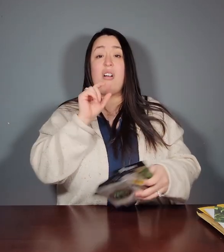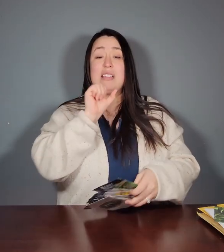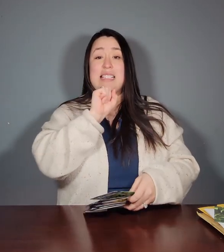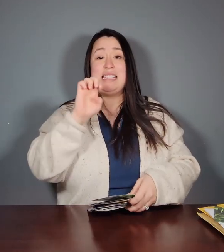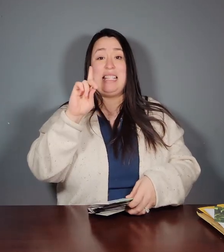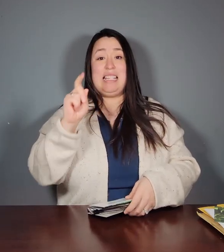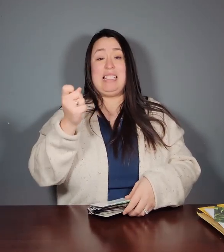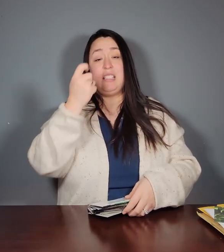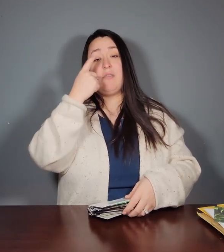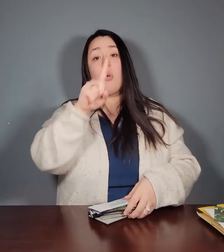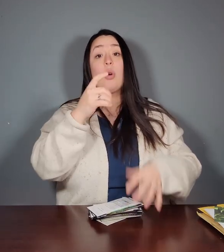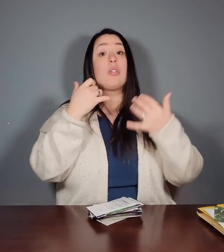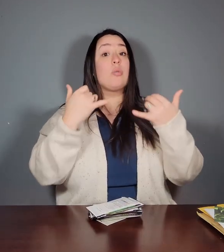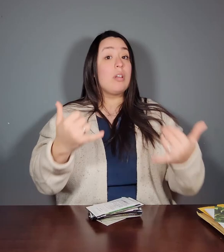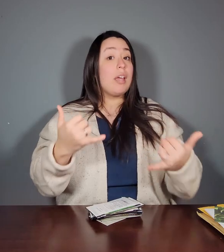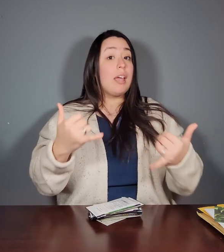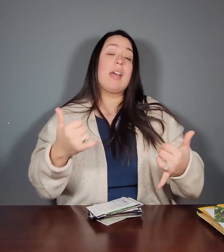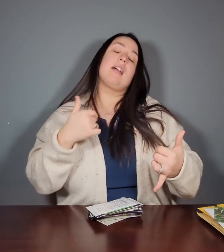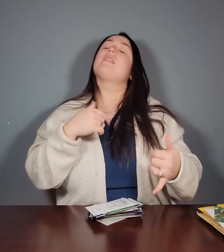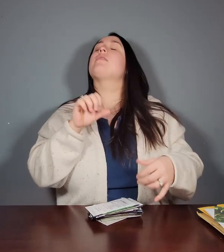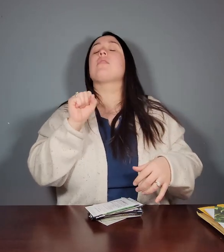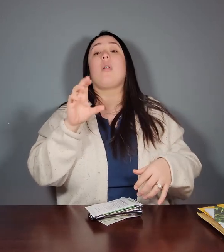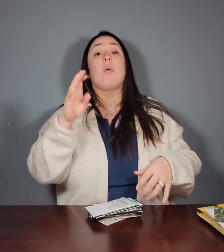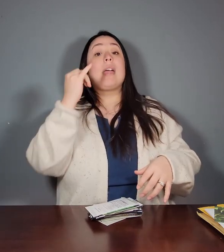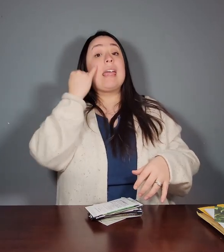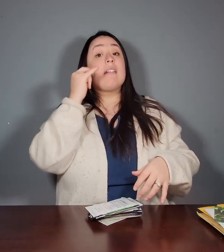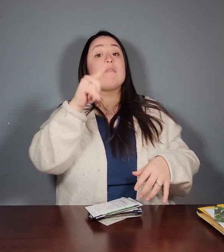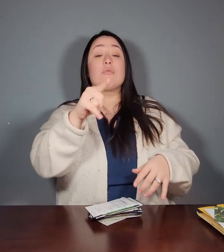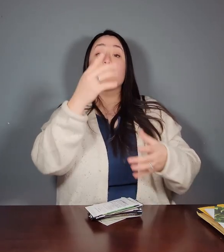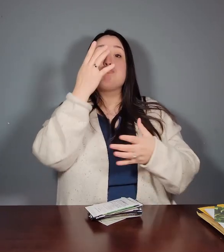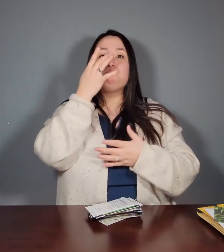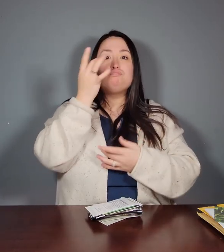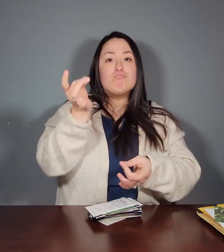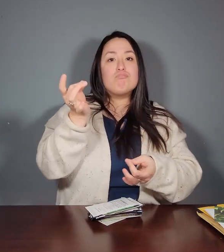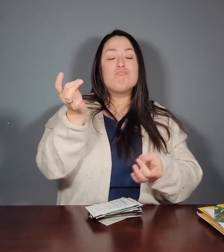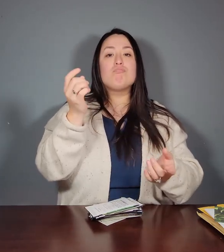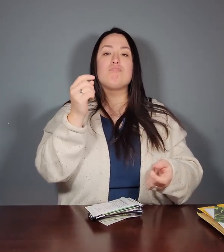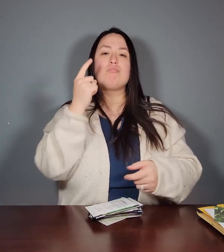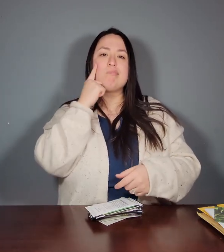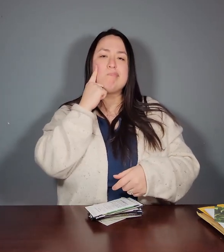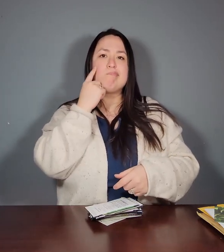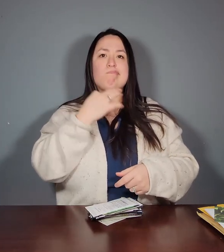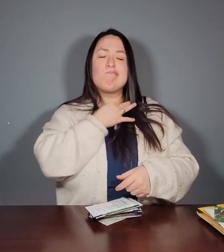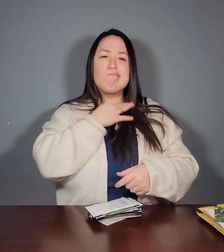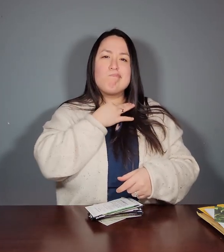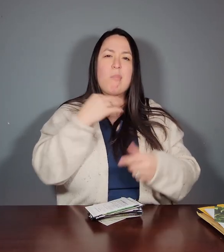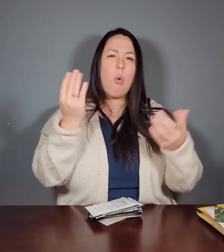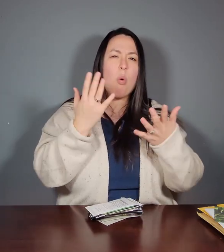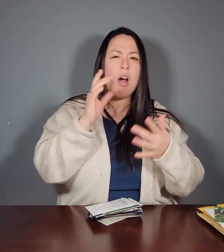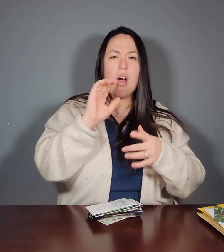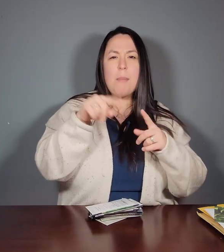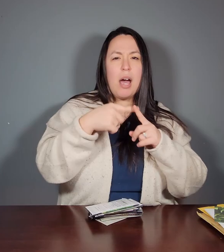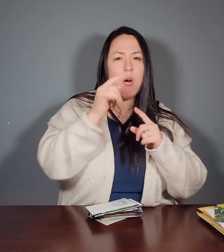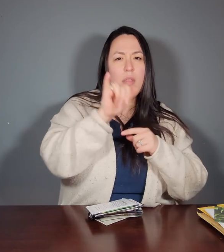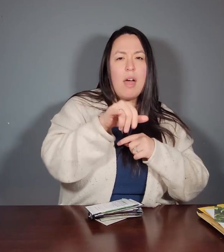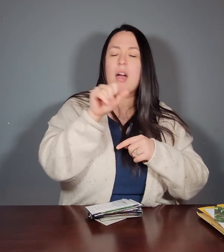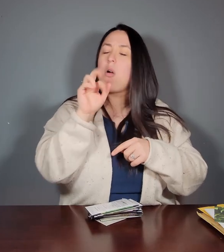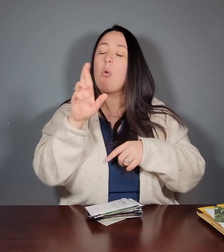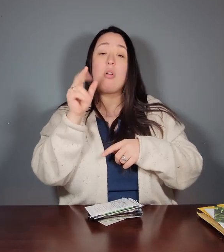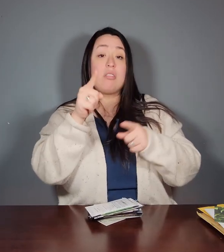So that's all for the seeds for today. And so, if there was anything you found interesting or maybe you were left curious about, I